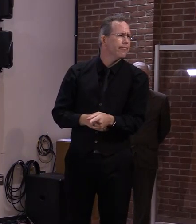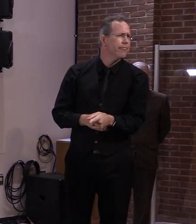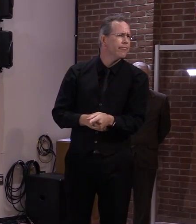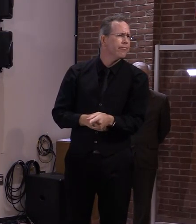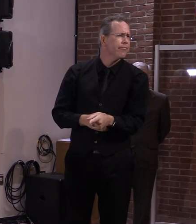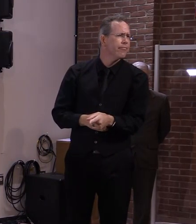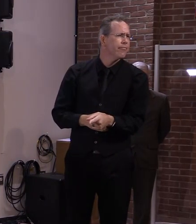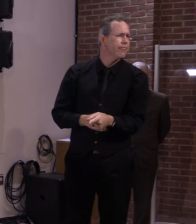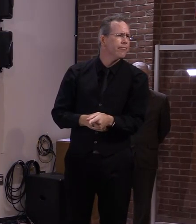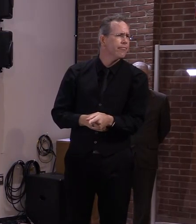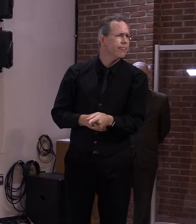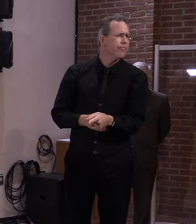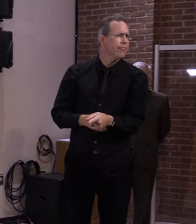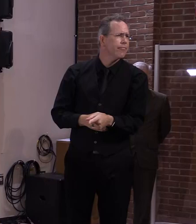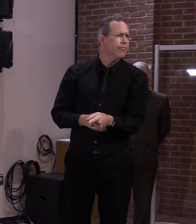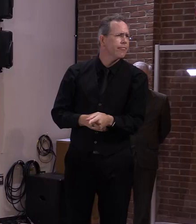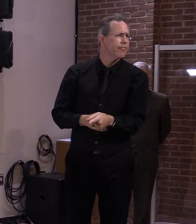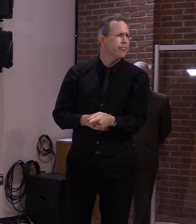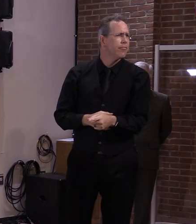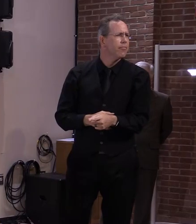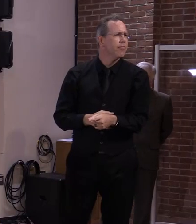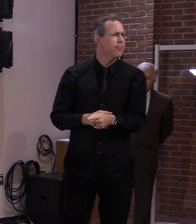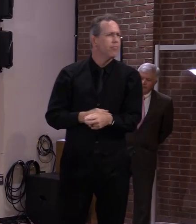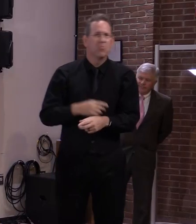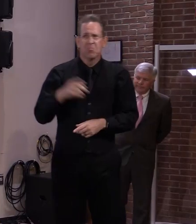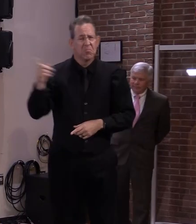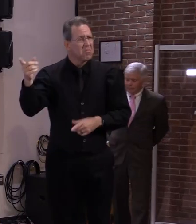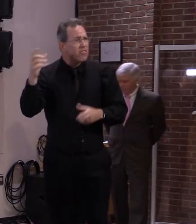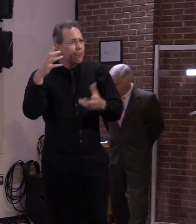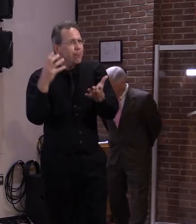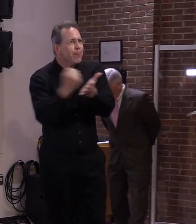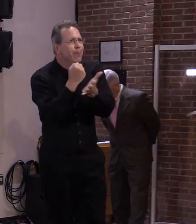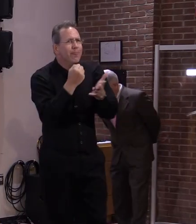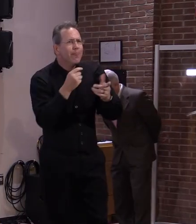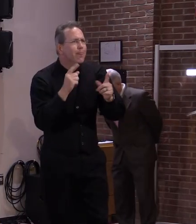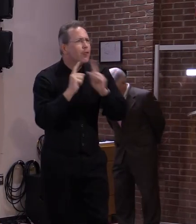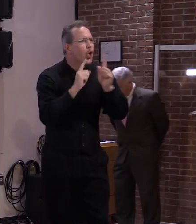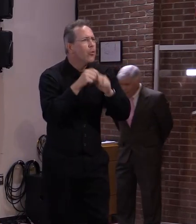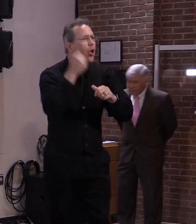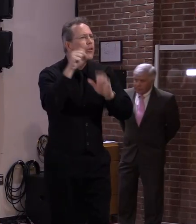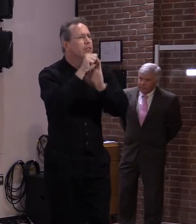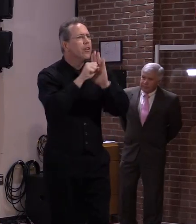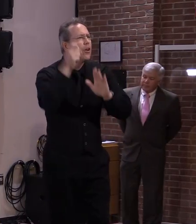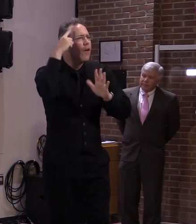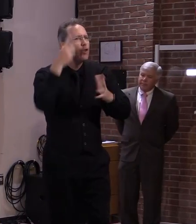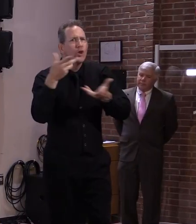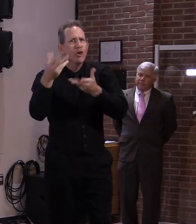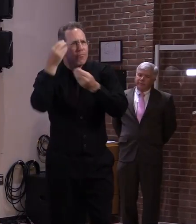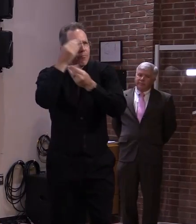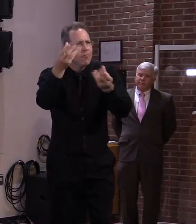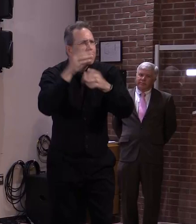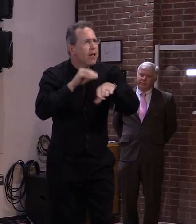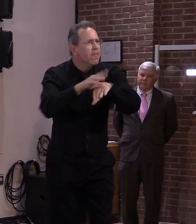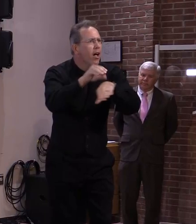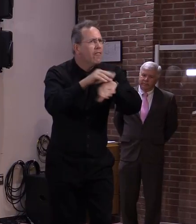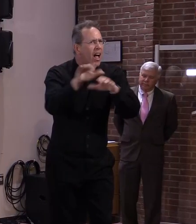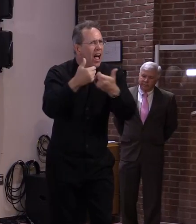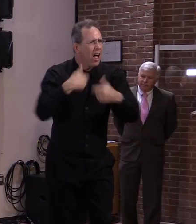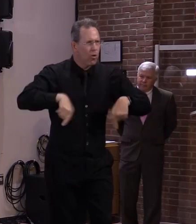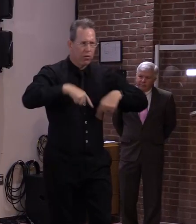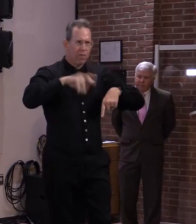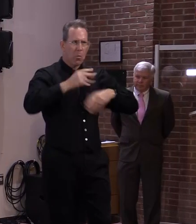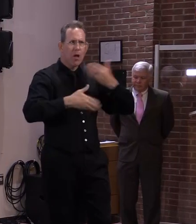vaccination strategies? Well, I mean, we I do confer with fellow governors on a,